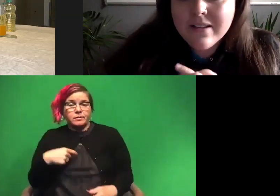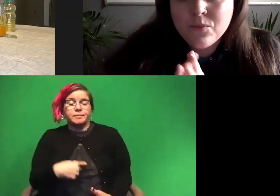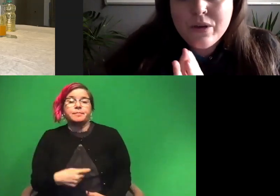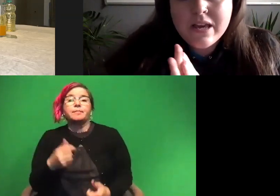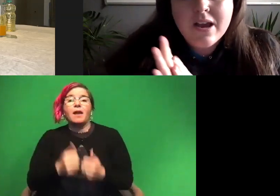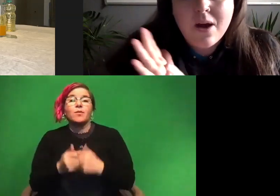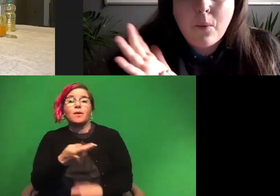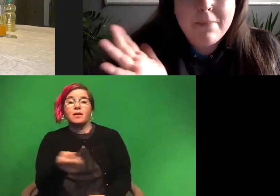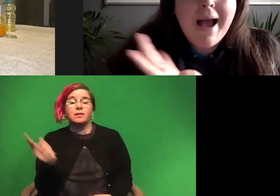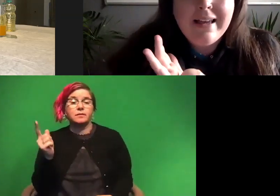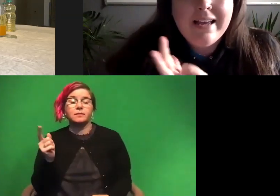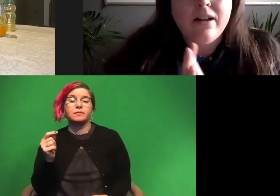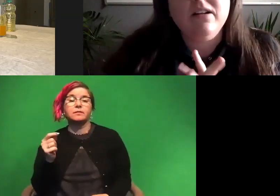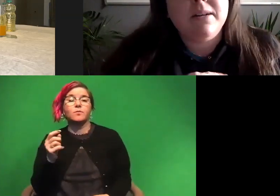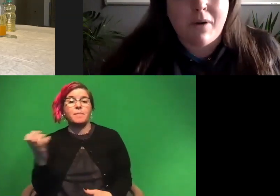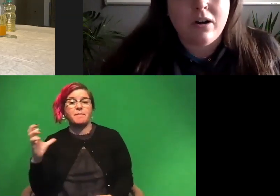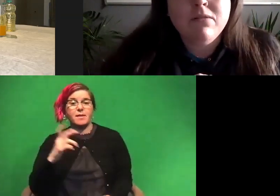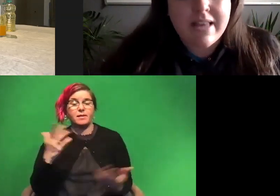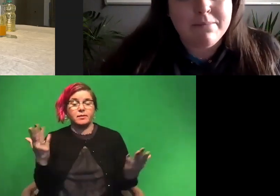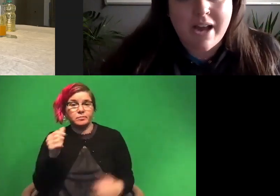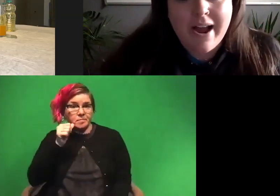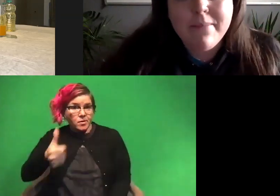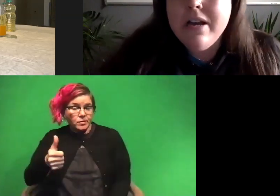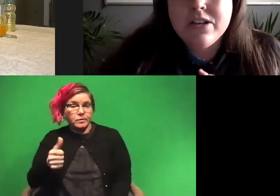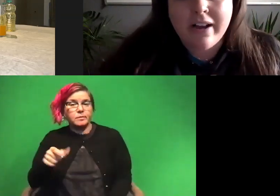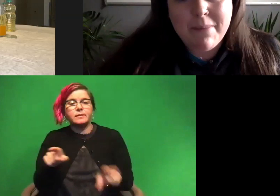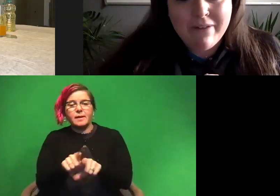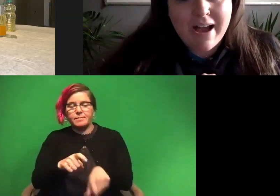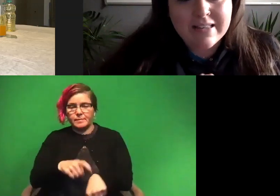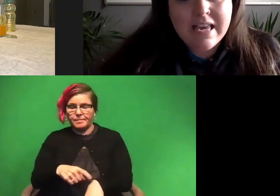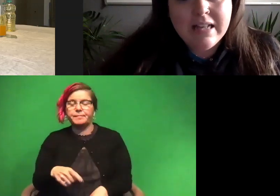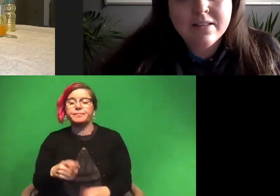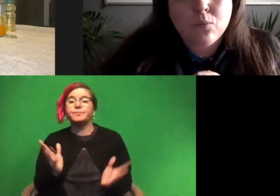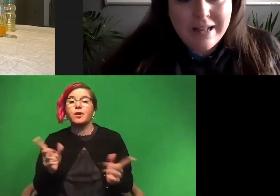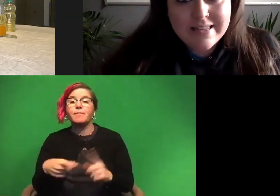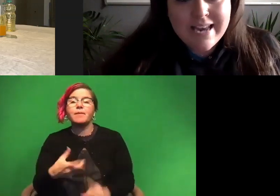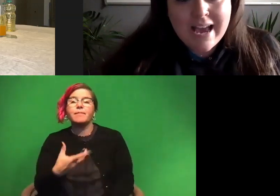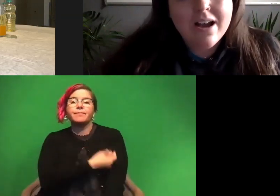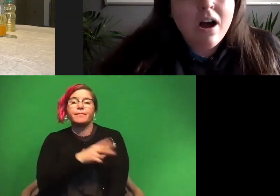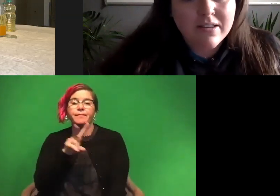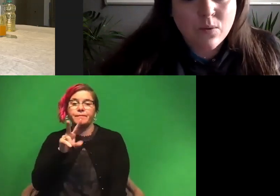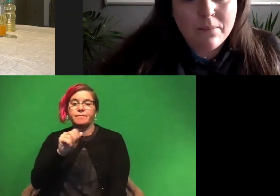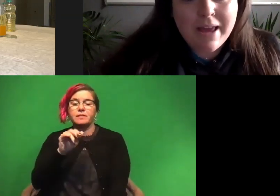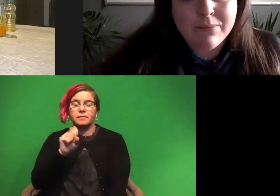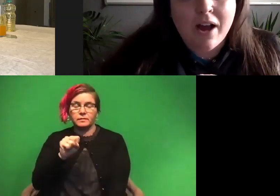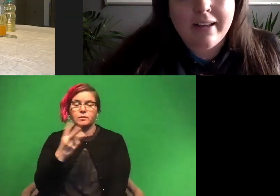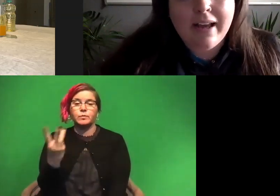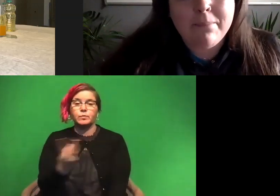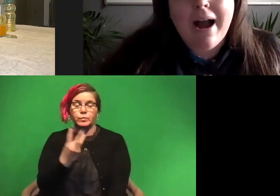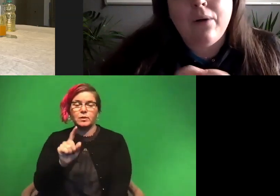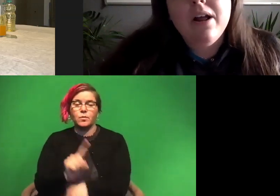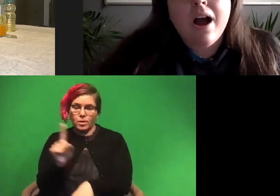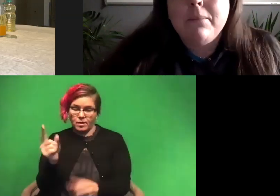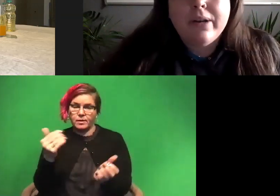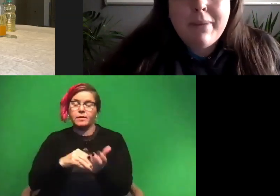everybody else, we will be back here tomorrow, same time, talking about vaccines. Wednesday, also 1 p.m. talking